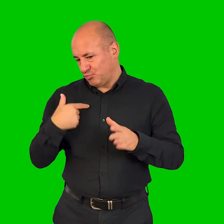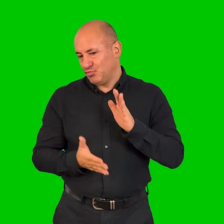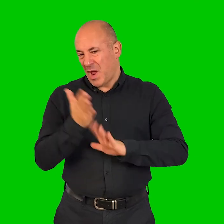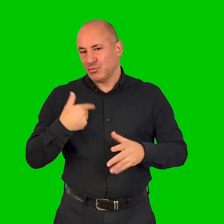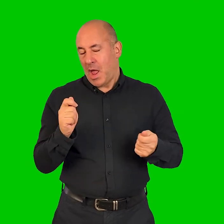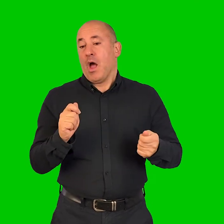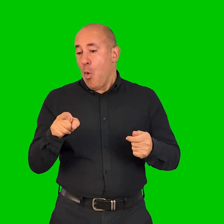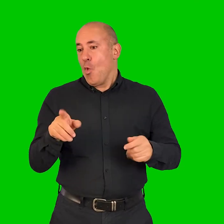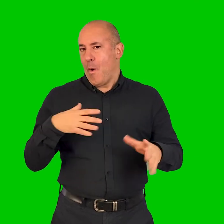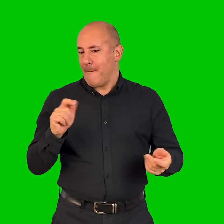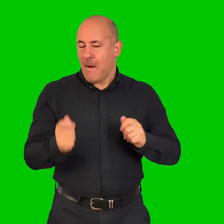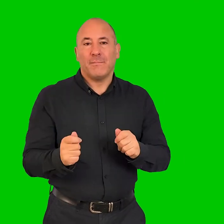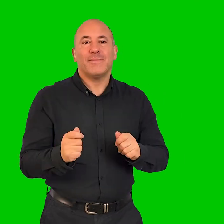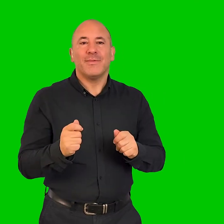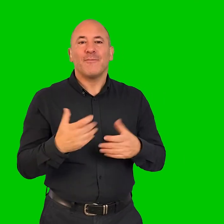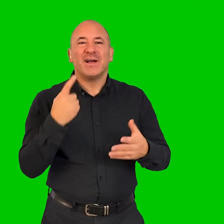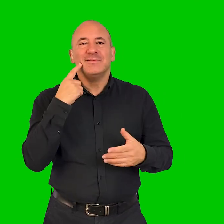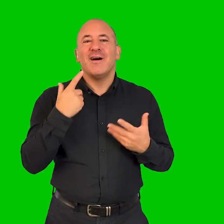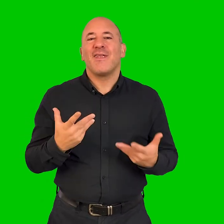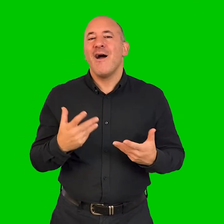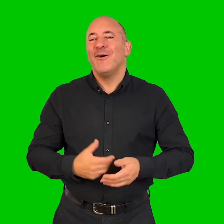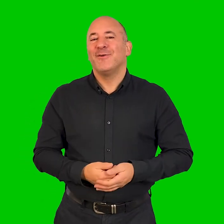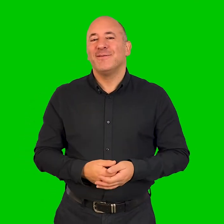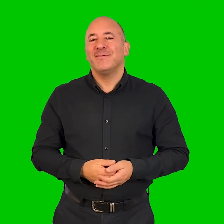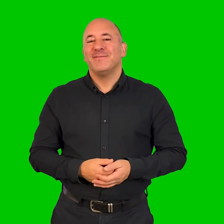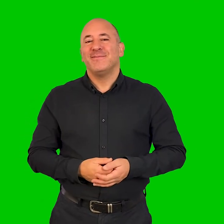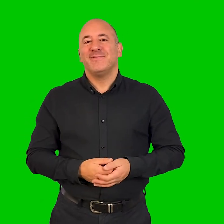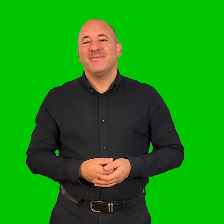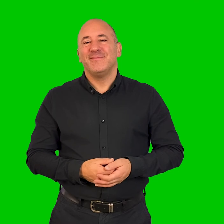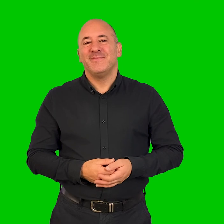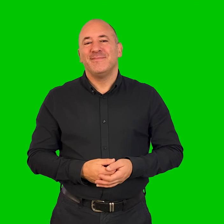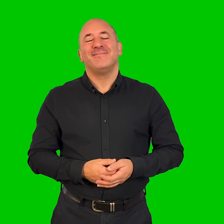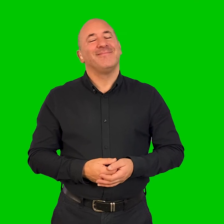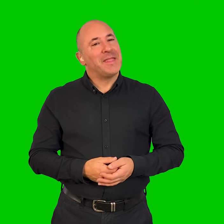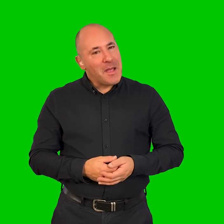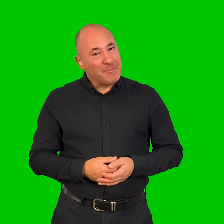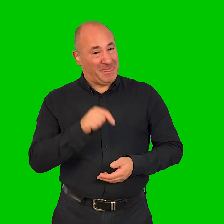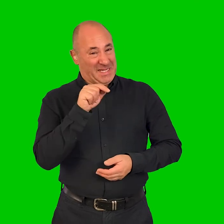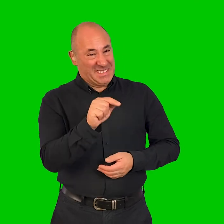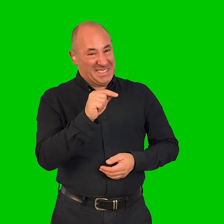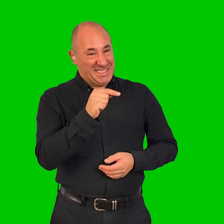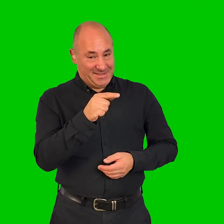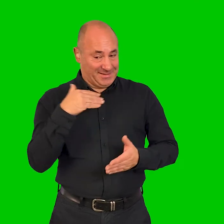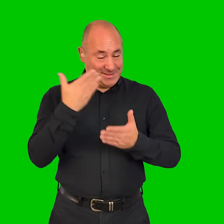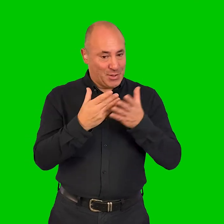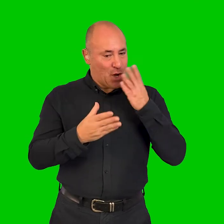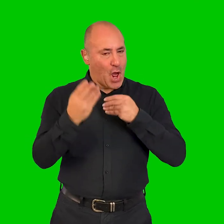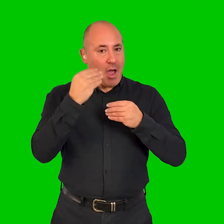make it more easier for the people in the room, the group that I'm working with. And is that something you've learned along the way,